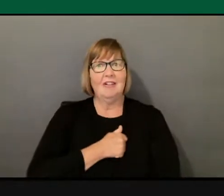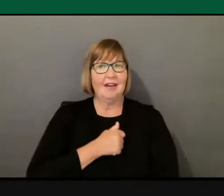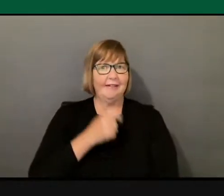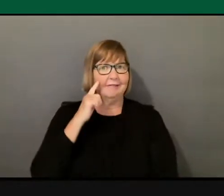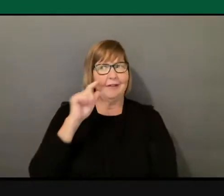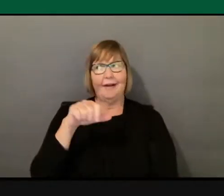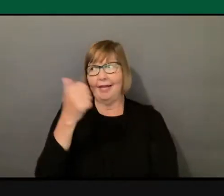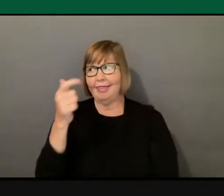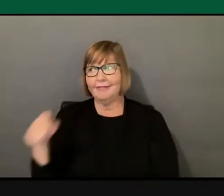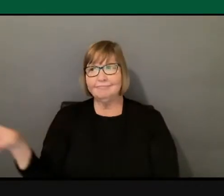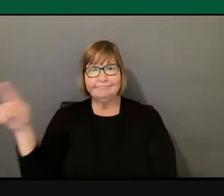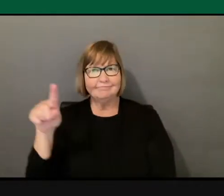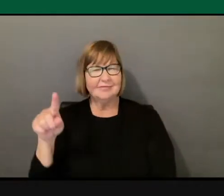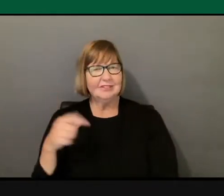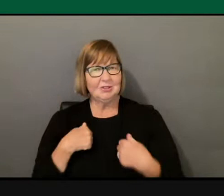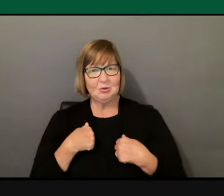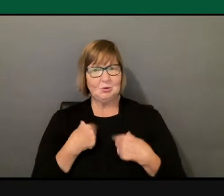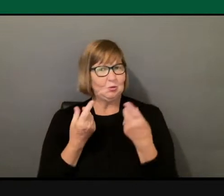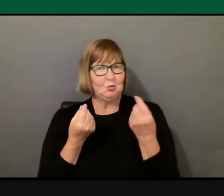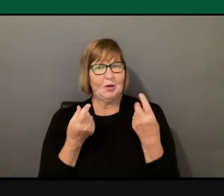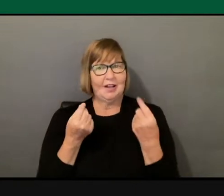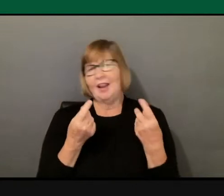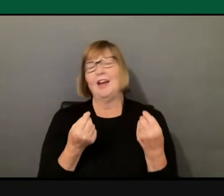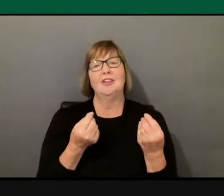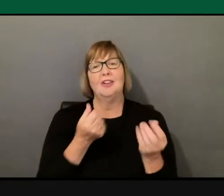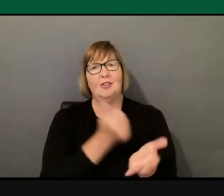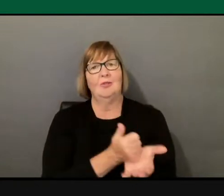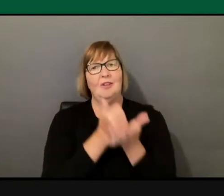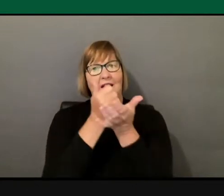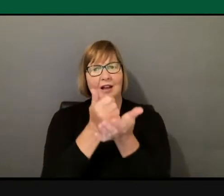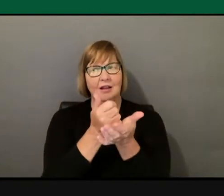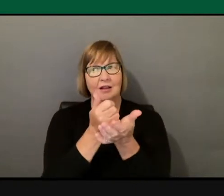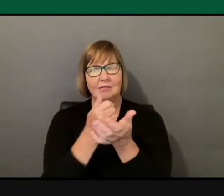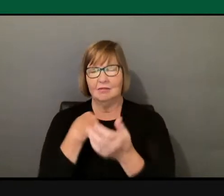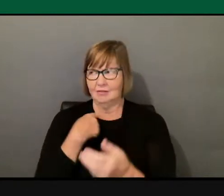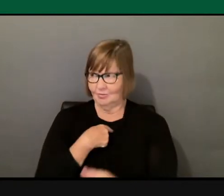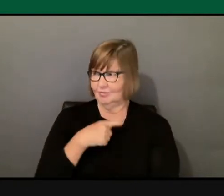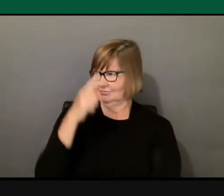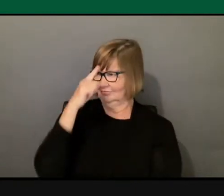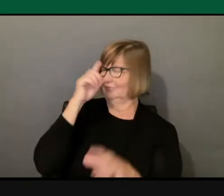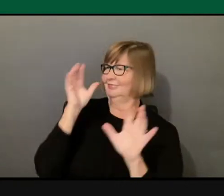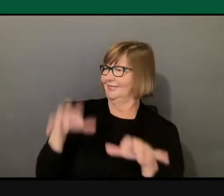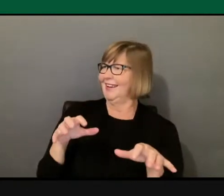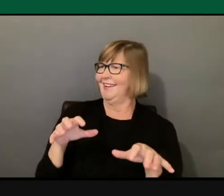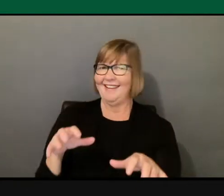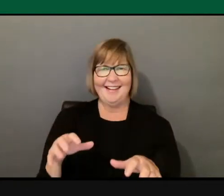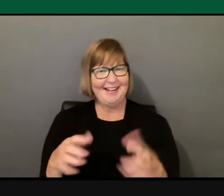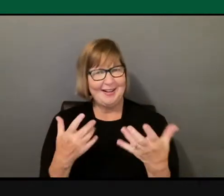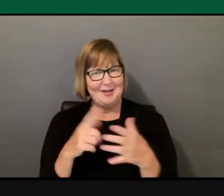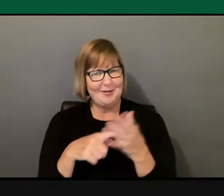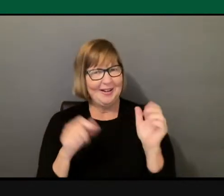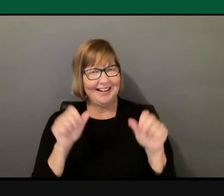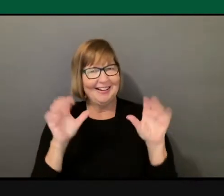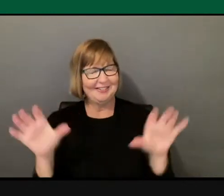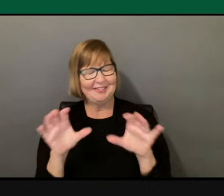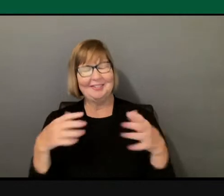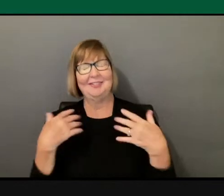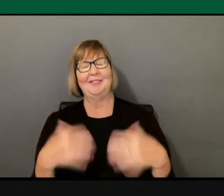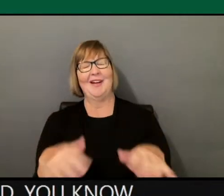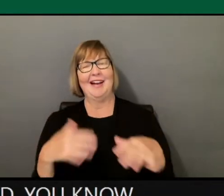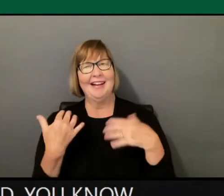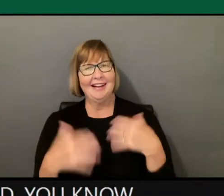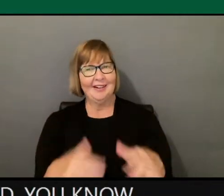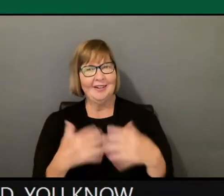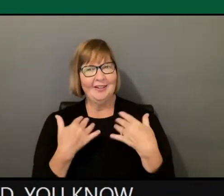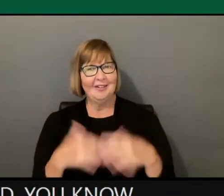What can we do? And we were kind of stumped. You know, what can you do? But oh, my gosh. I mean, what